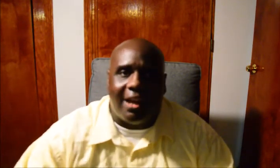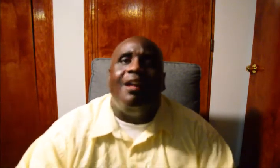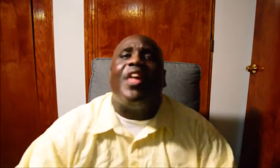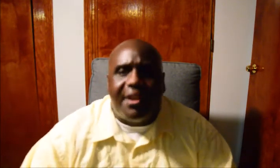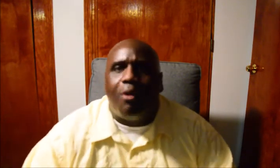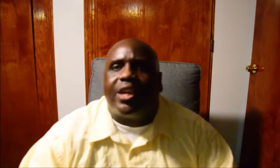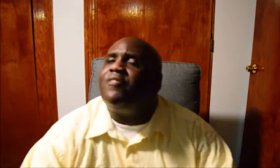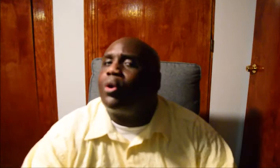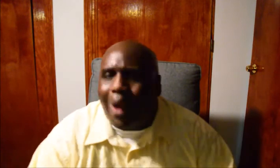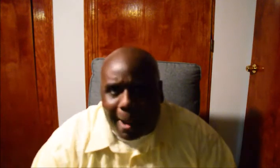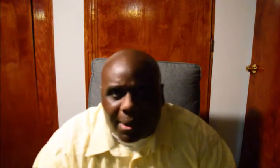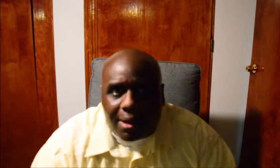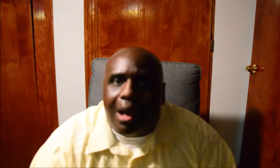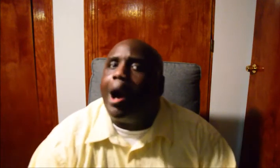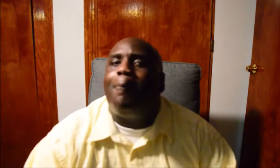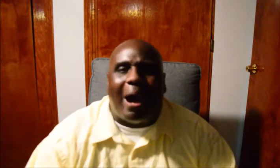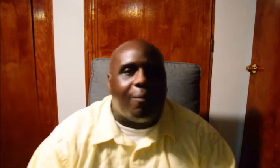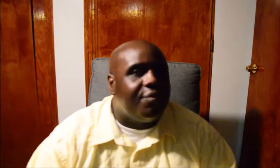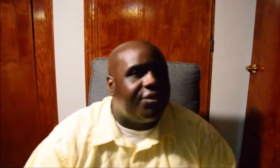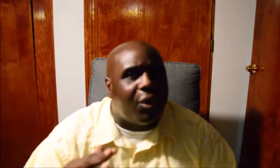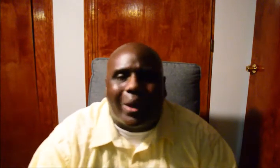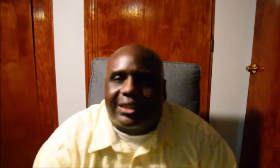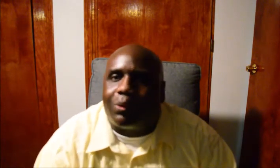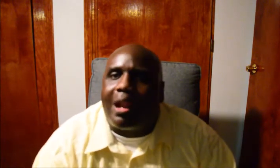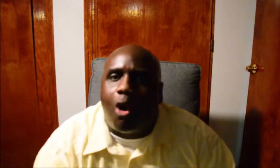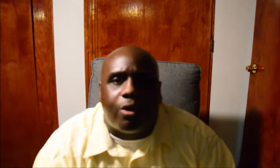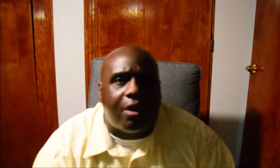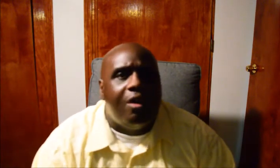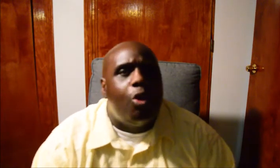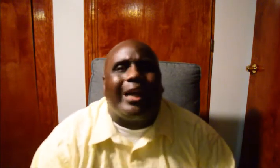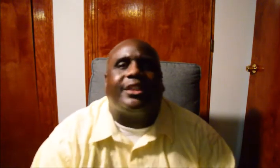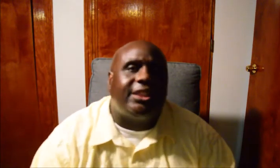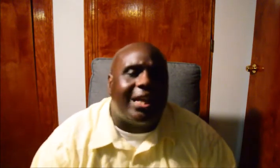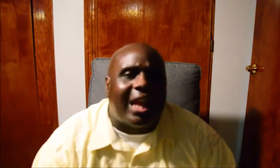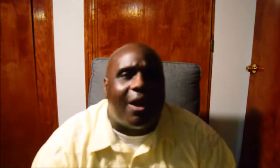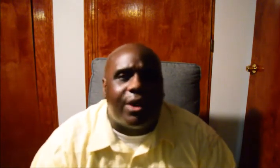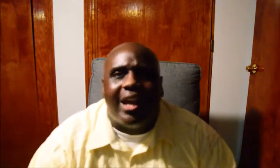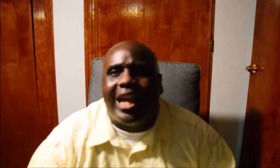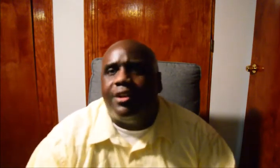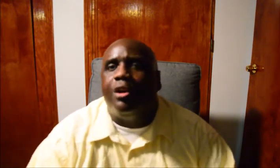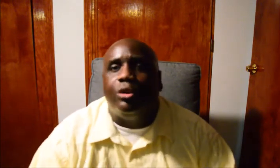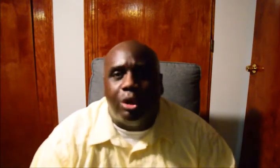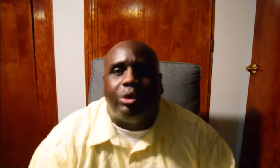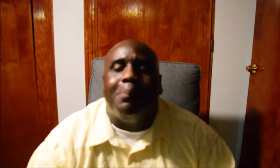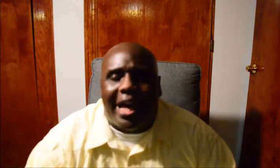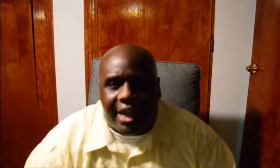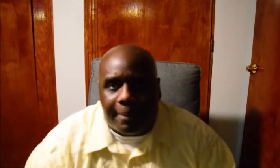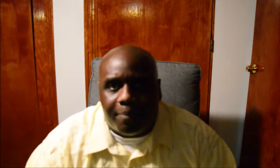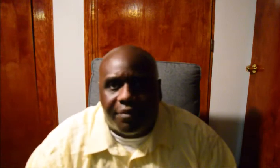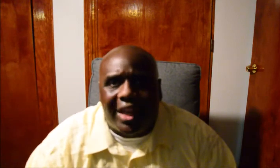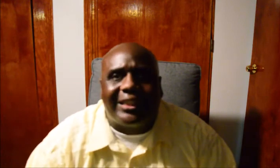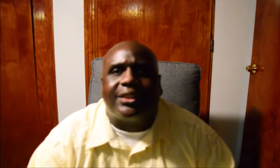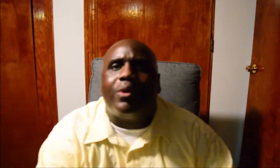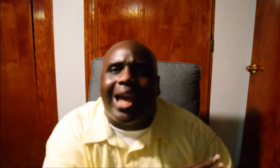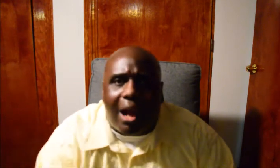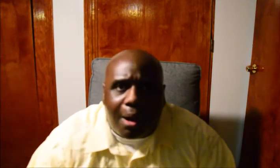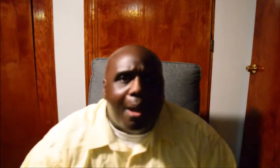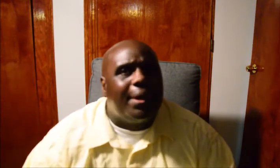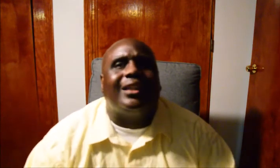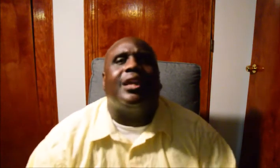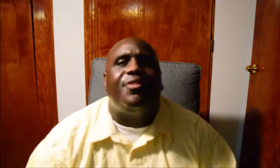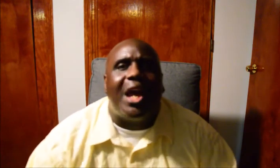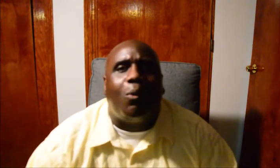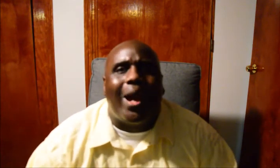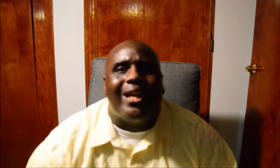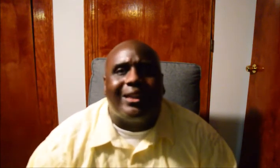lose money. They don't give a crap about the restaurant owner who has to shut down and lose money. They just don't care